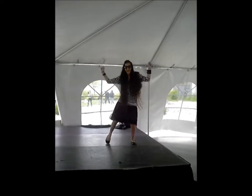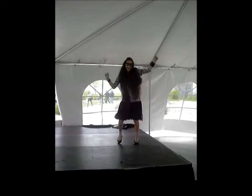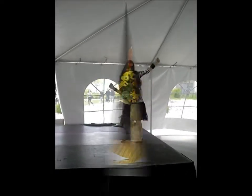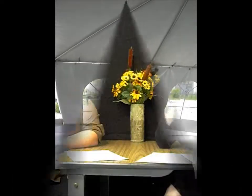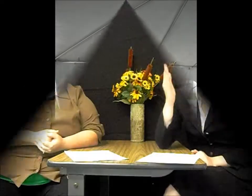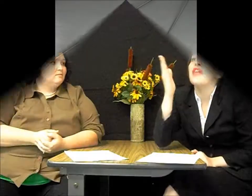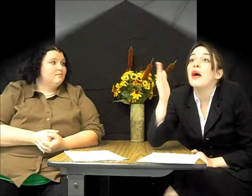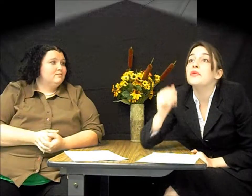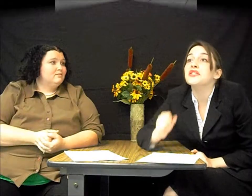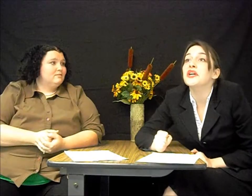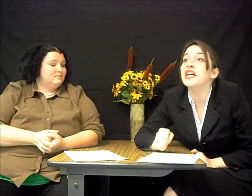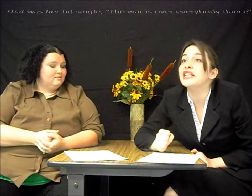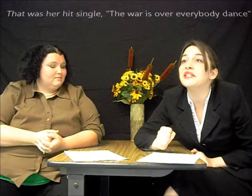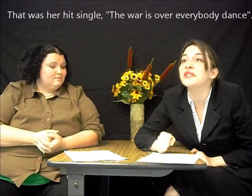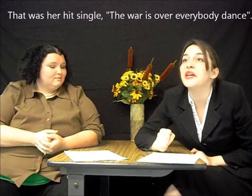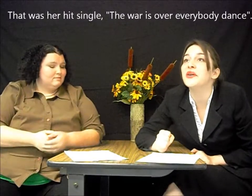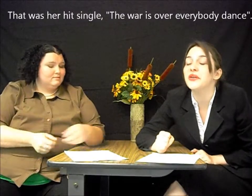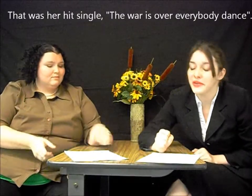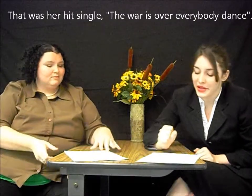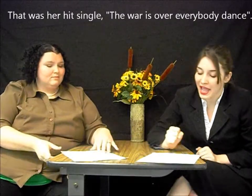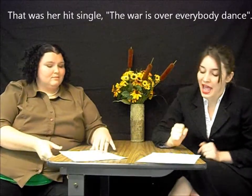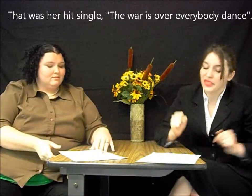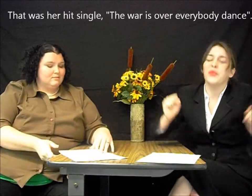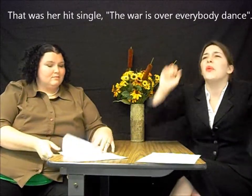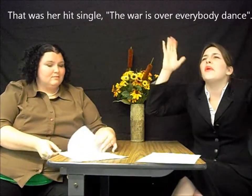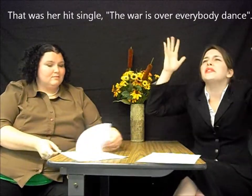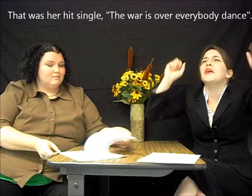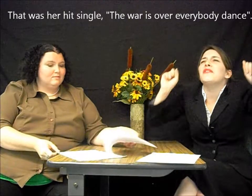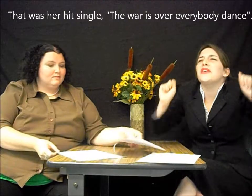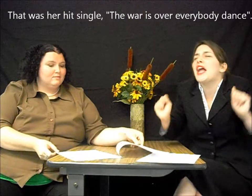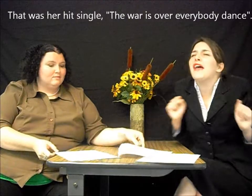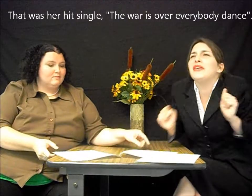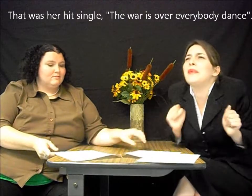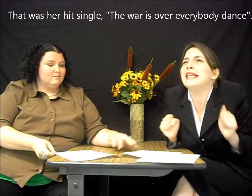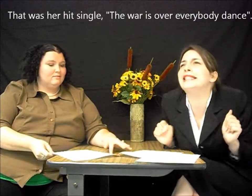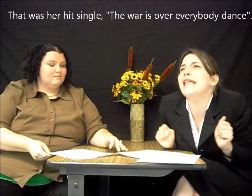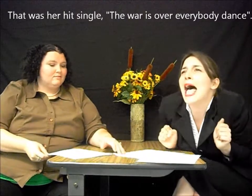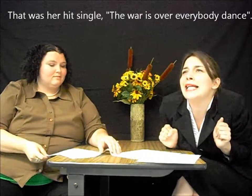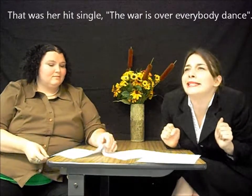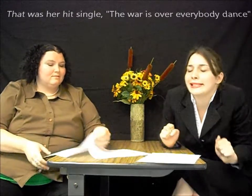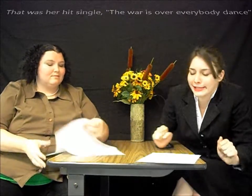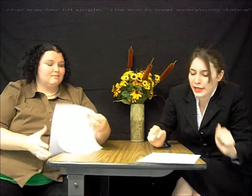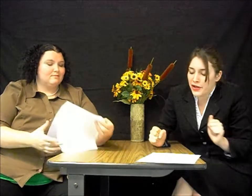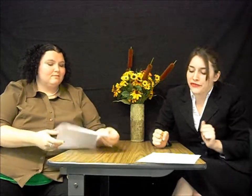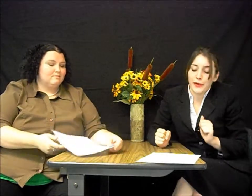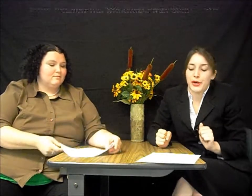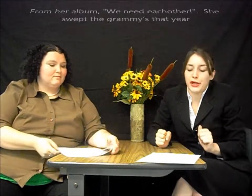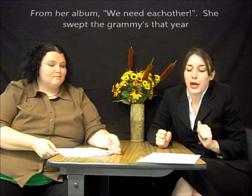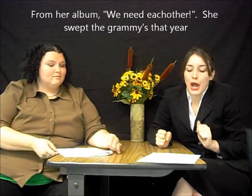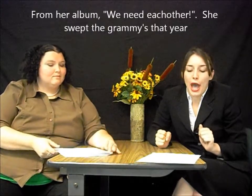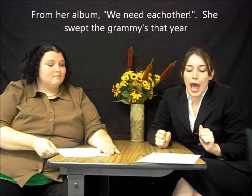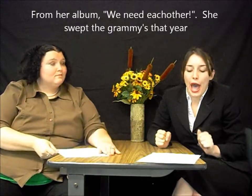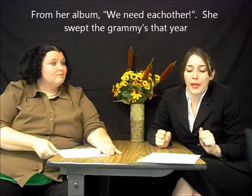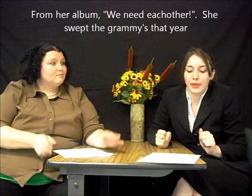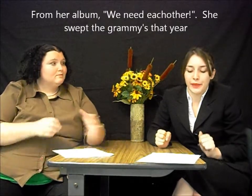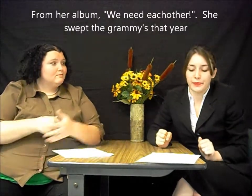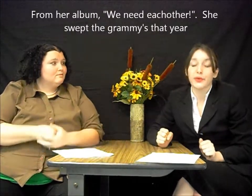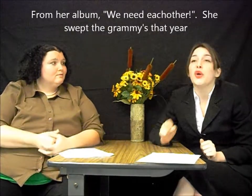That was her hit single, The War Is Over, Everybody Dance, from her album. We